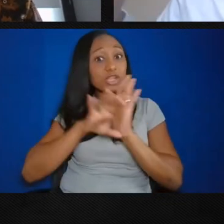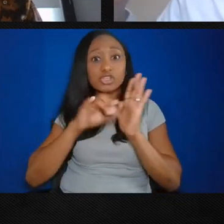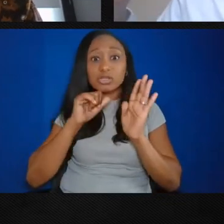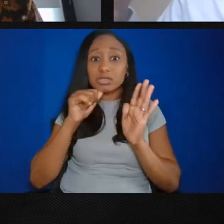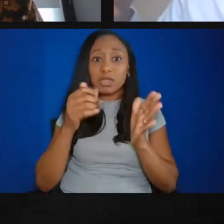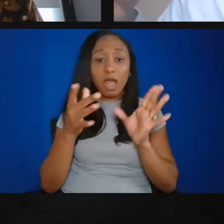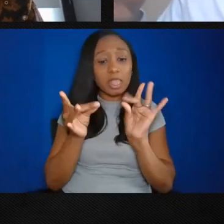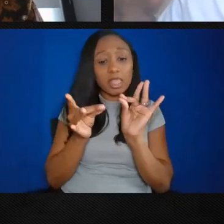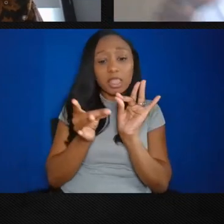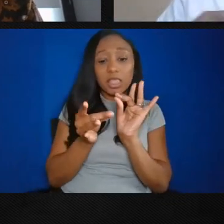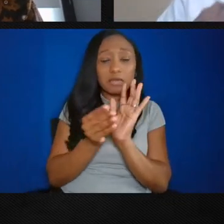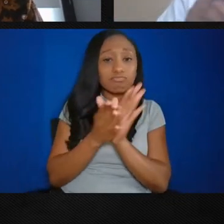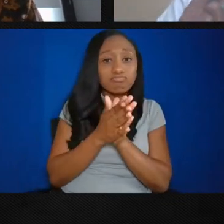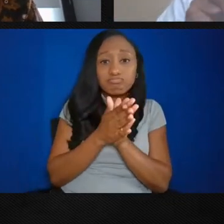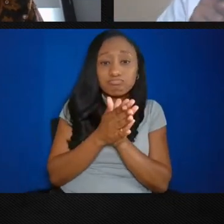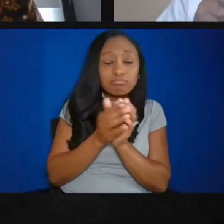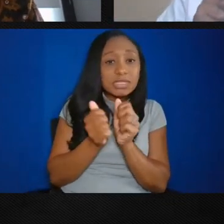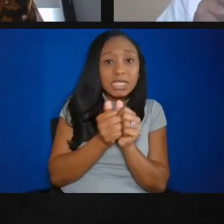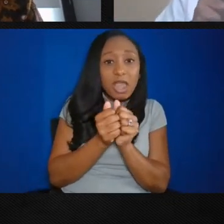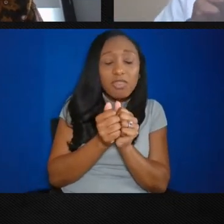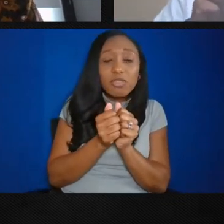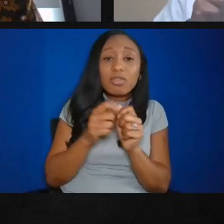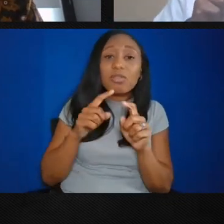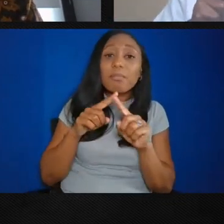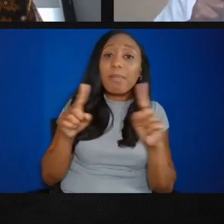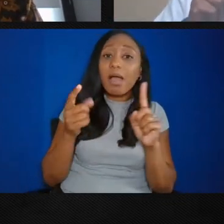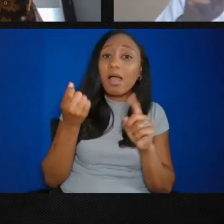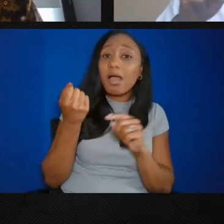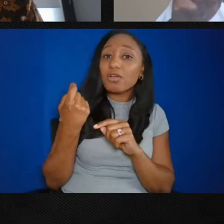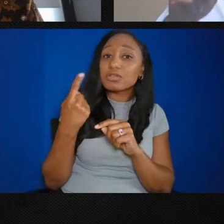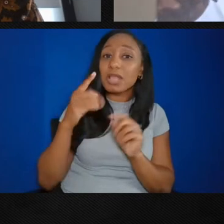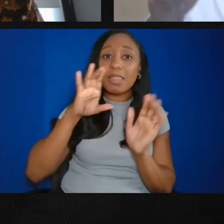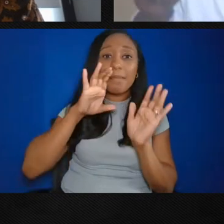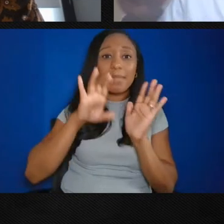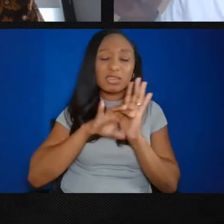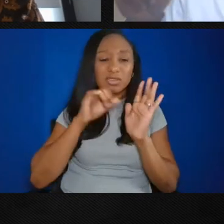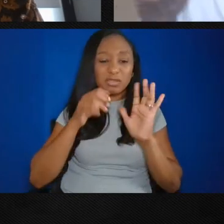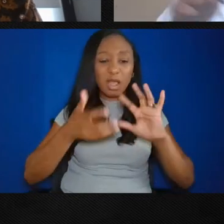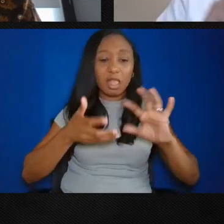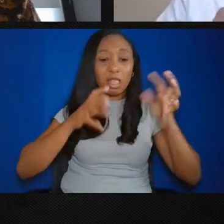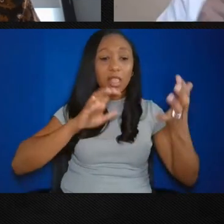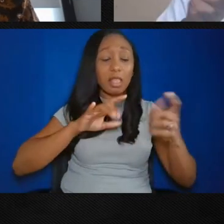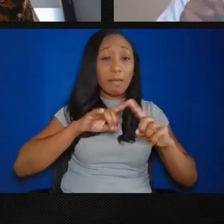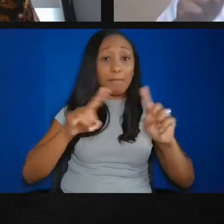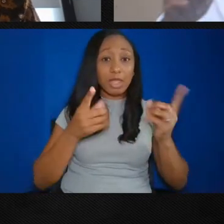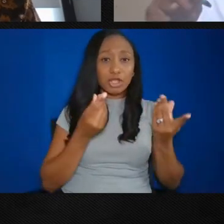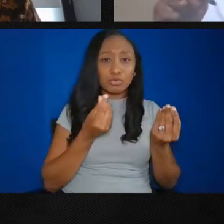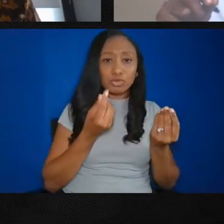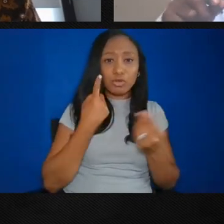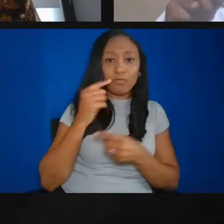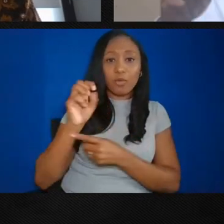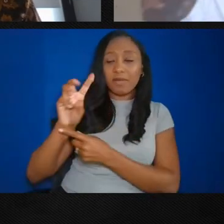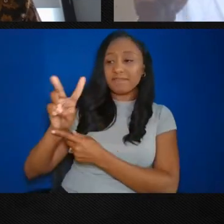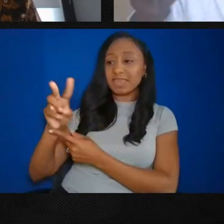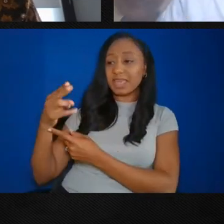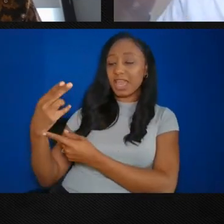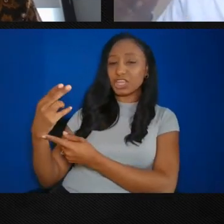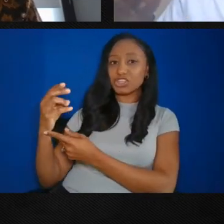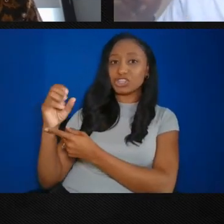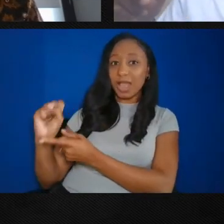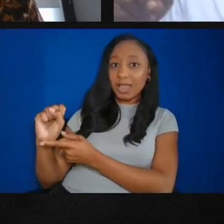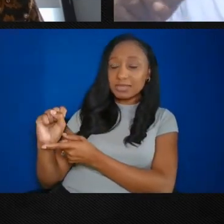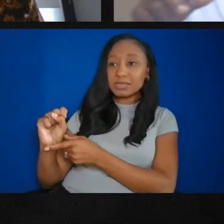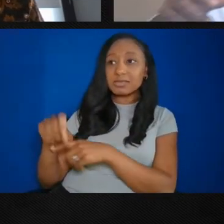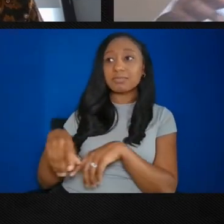stick together. But what they did say was the magnetic transfer material, the VHSs, the cassette